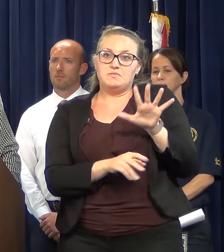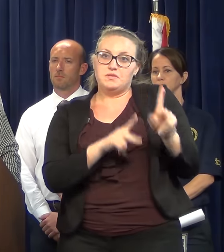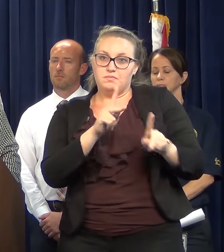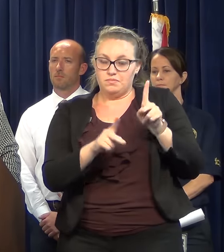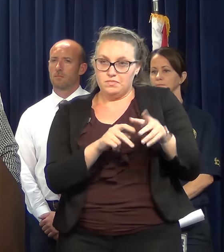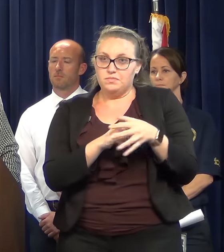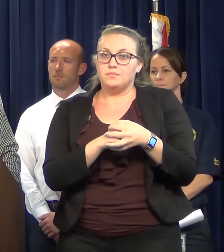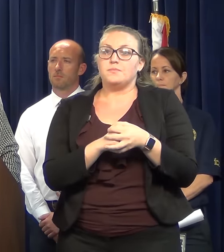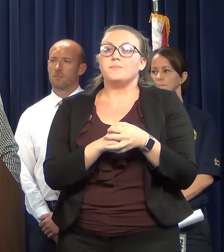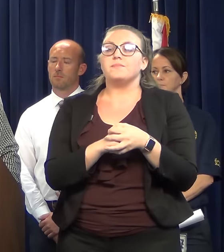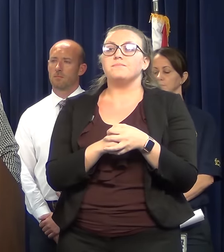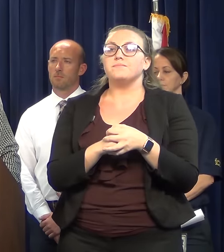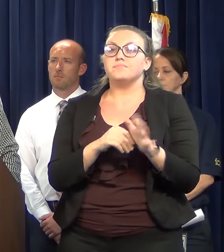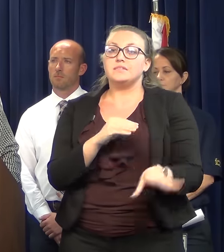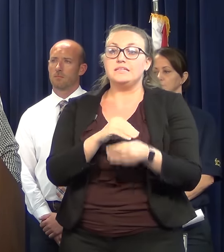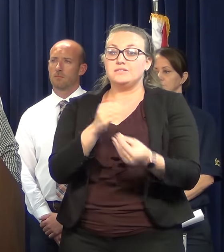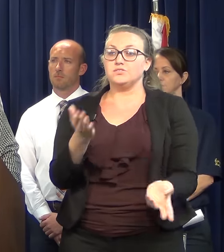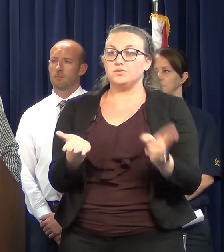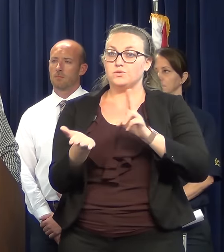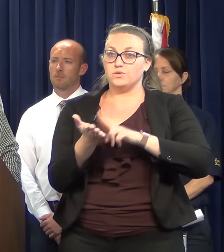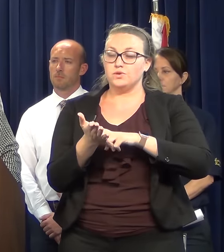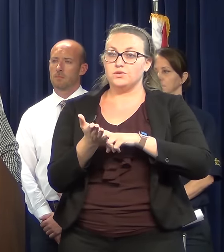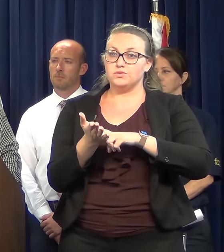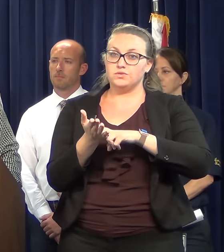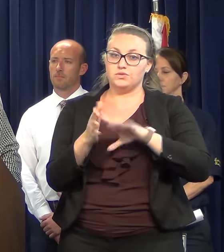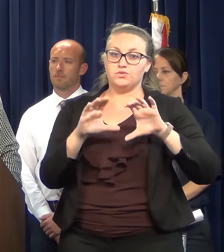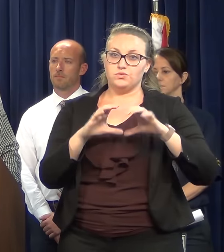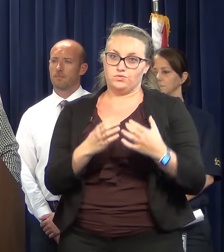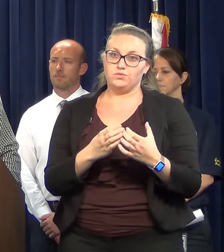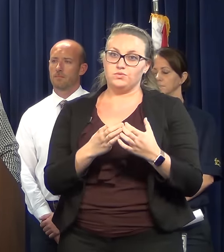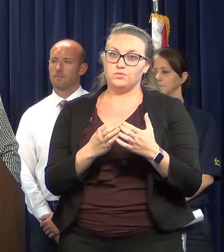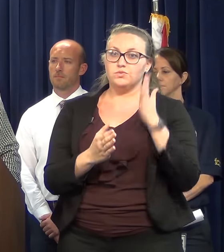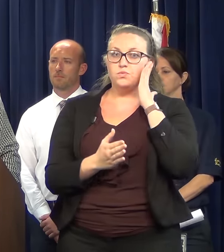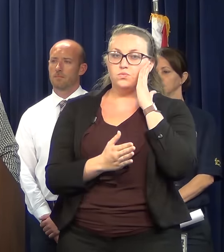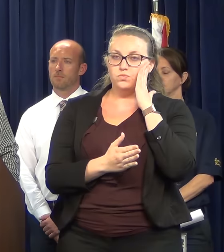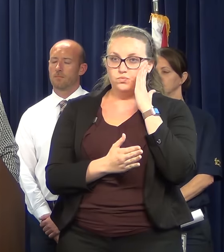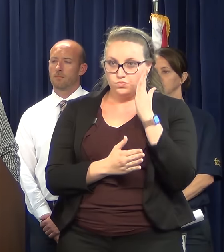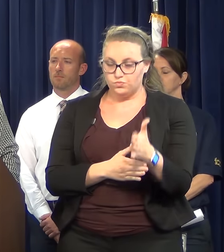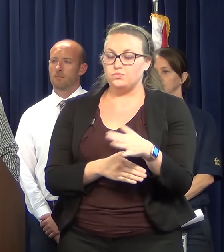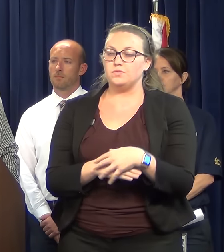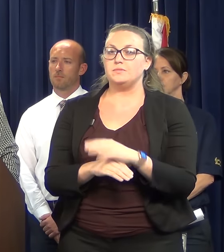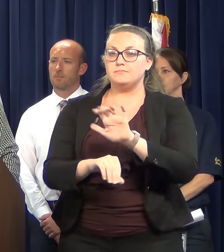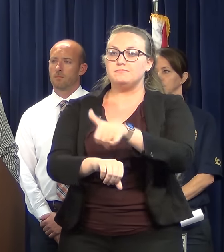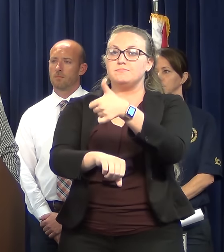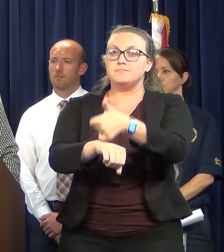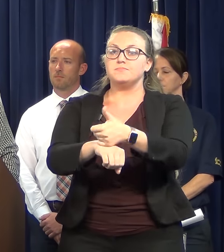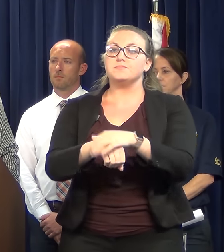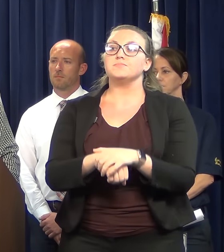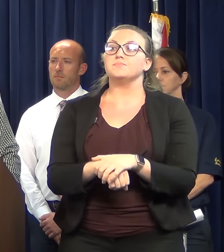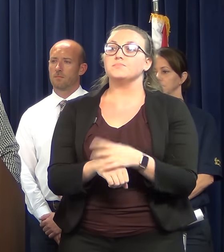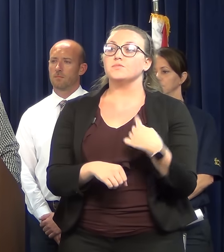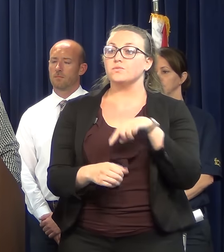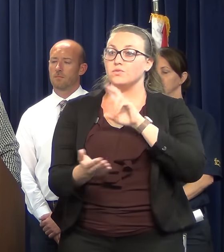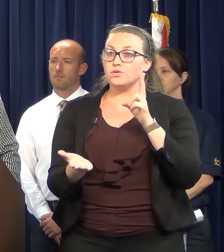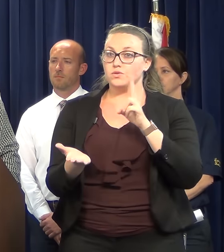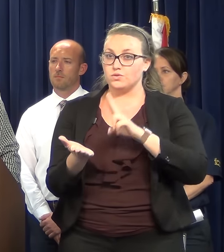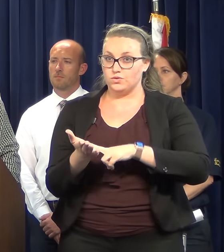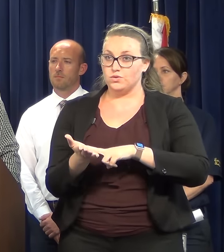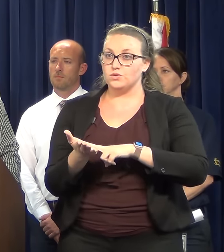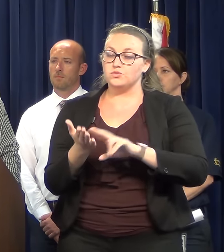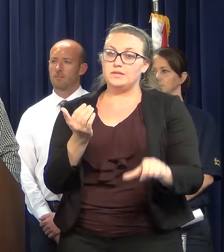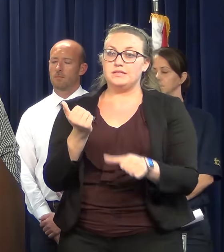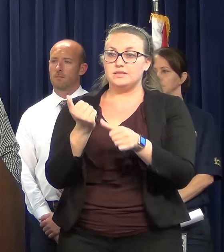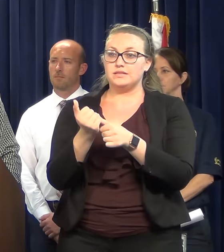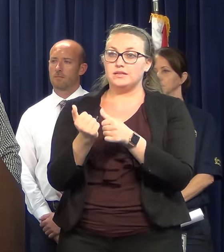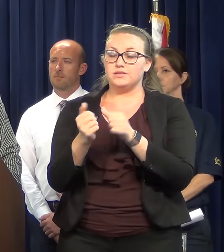and additional contract crews will be rolling out. We've made contact with our mutual aid folks, but